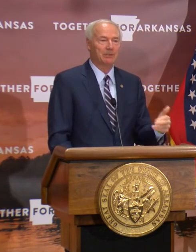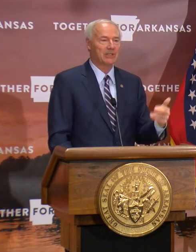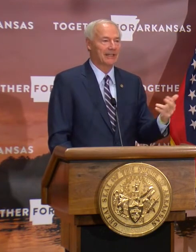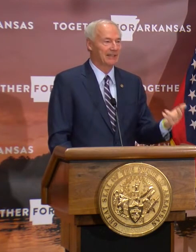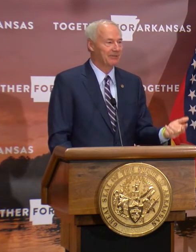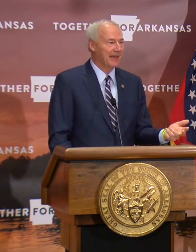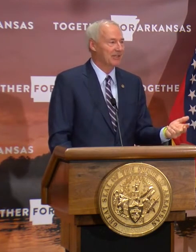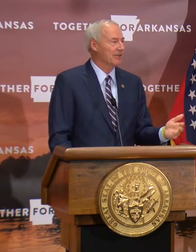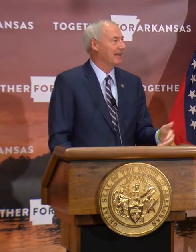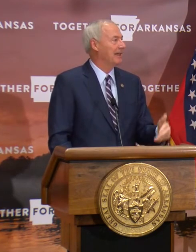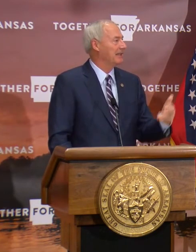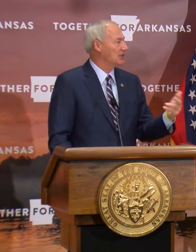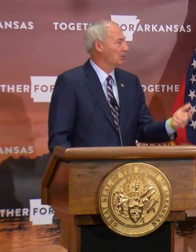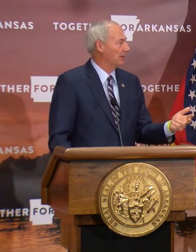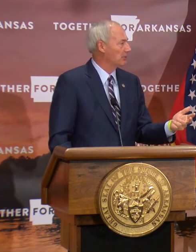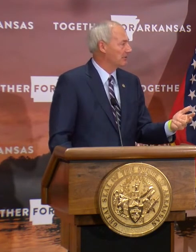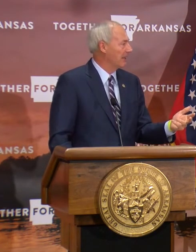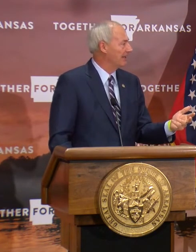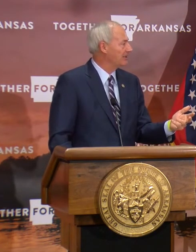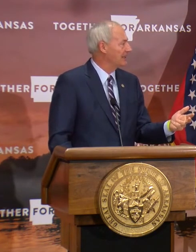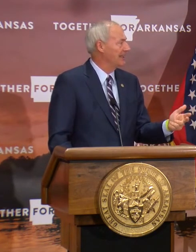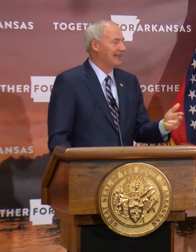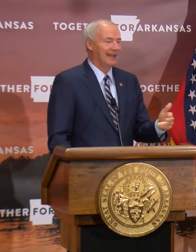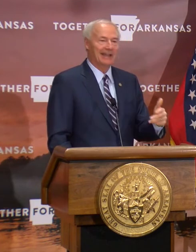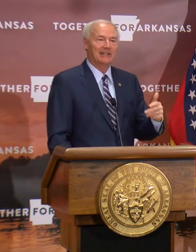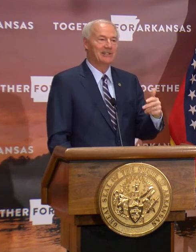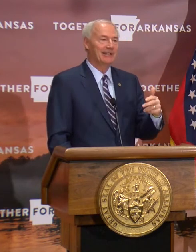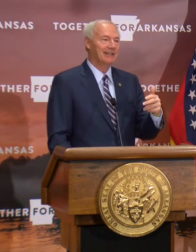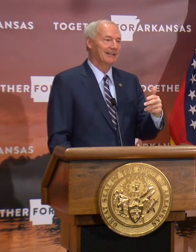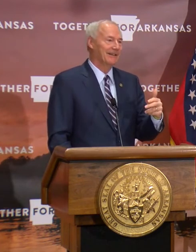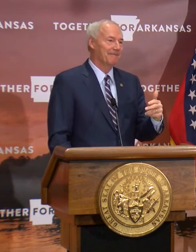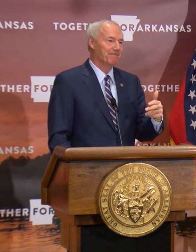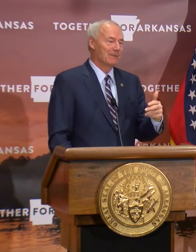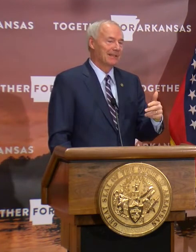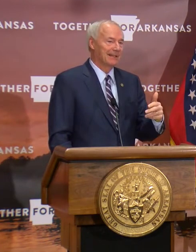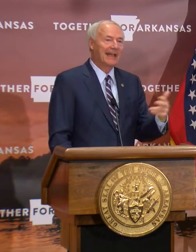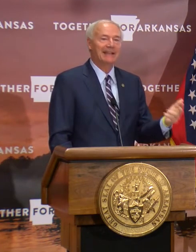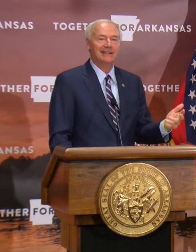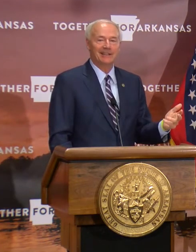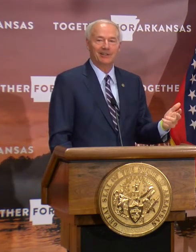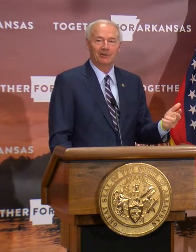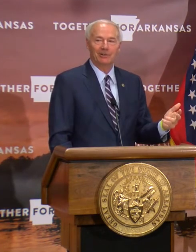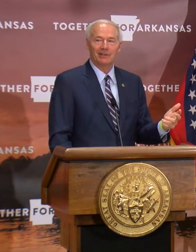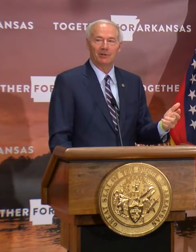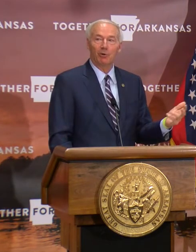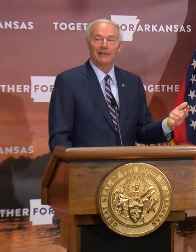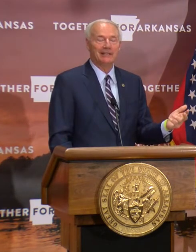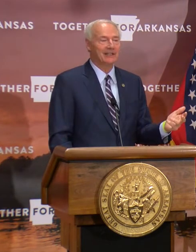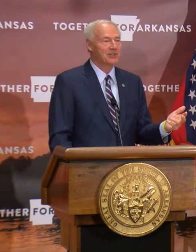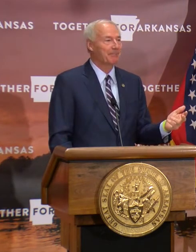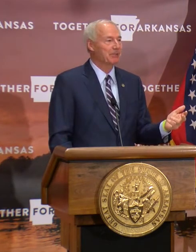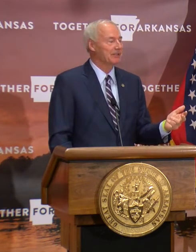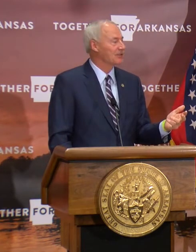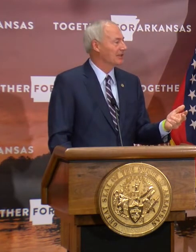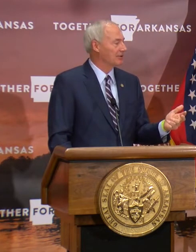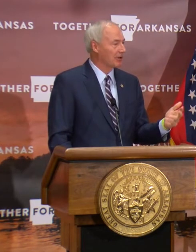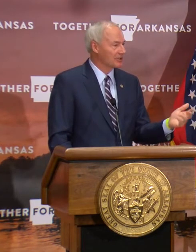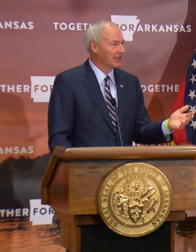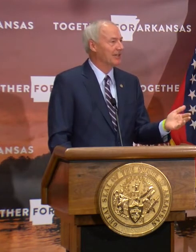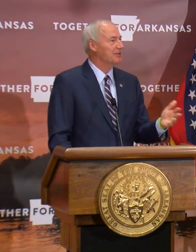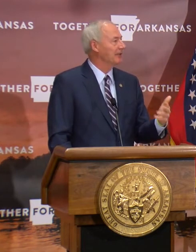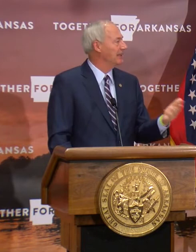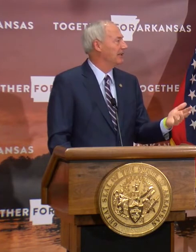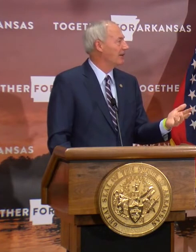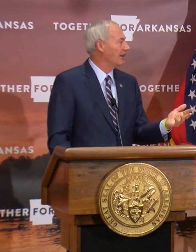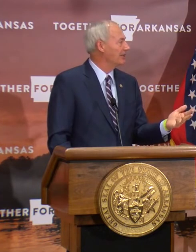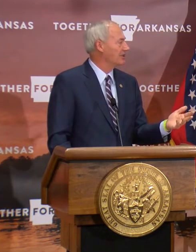more people taking advantage of that. It's a quick response. And it's getting, gaining, growing in acceptance across